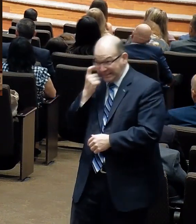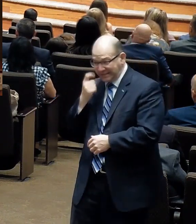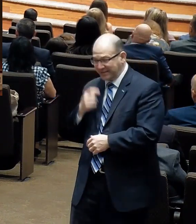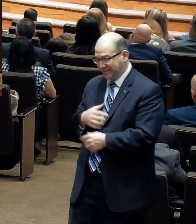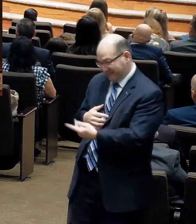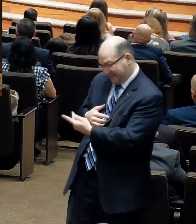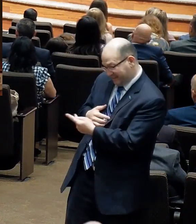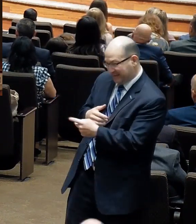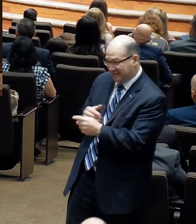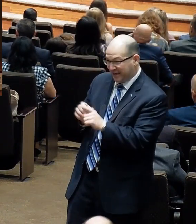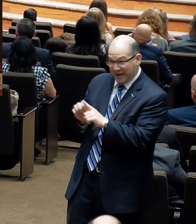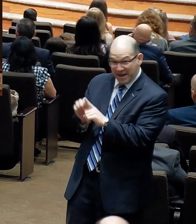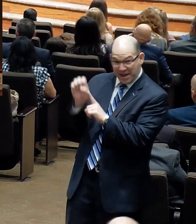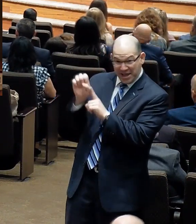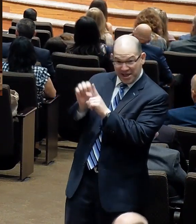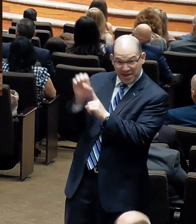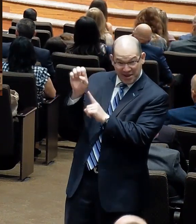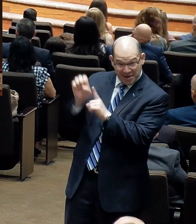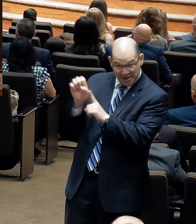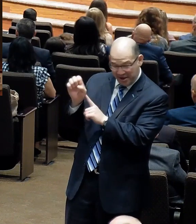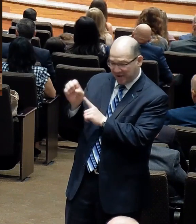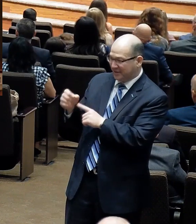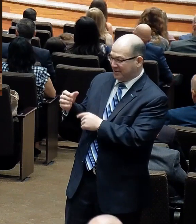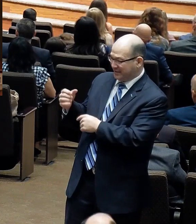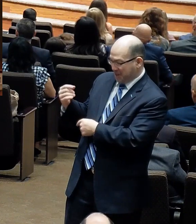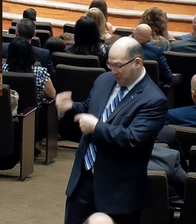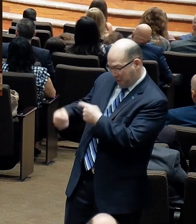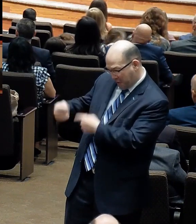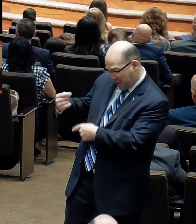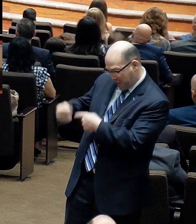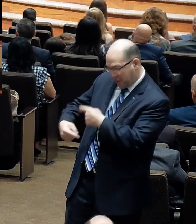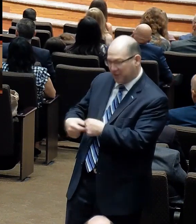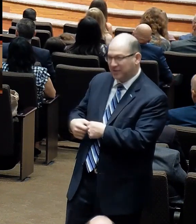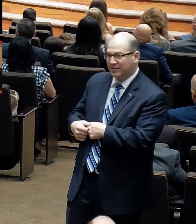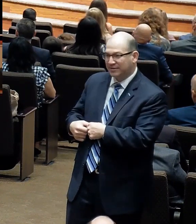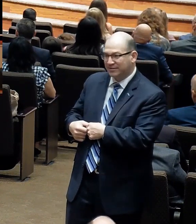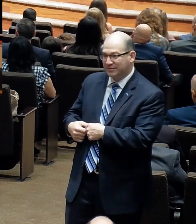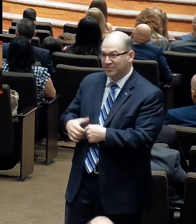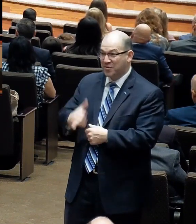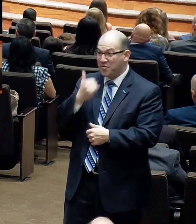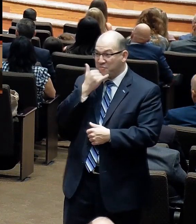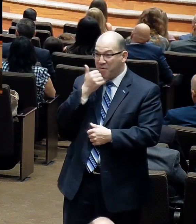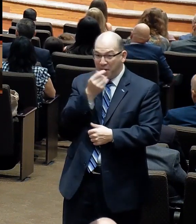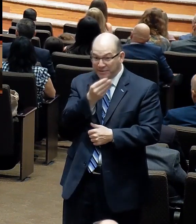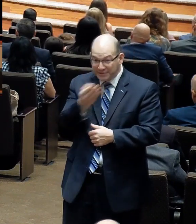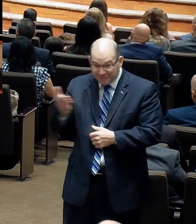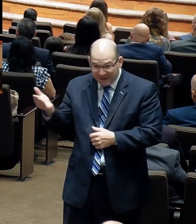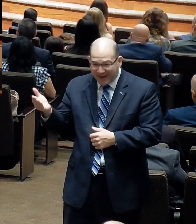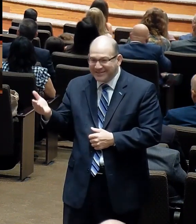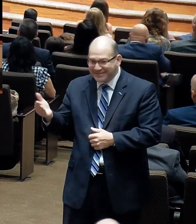mistake of arguing with Tiffany in an elevator and turns out I was wrong on several levels. And, uh,